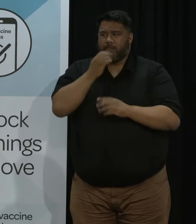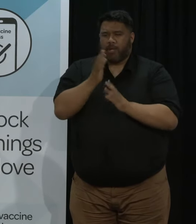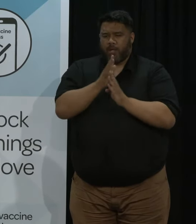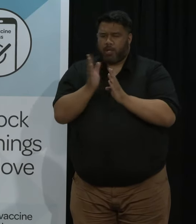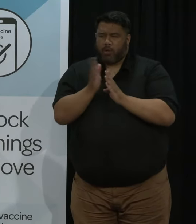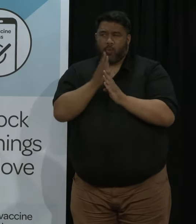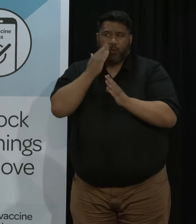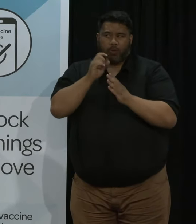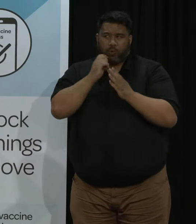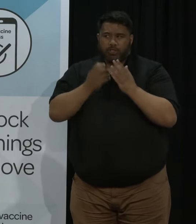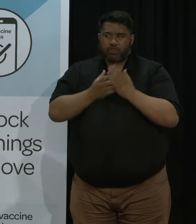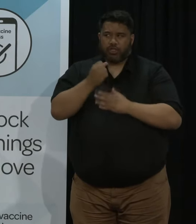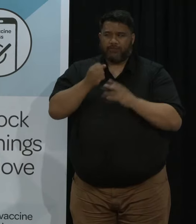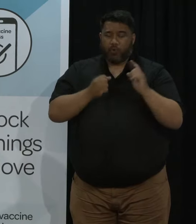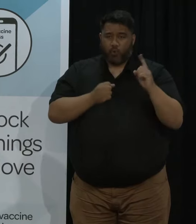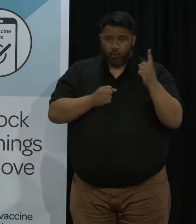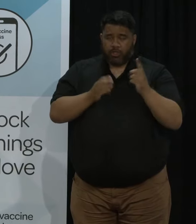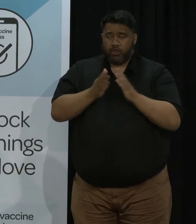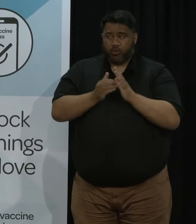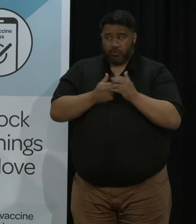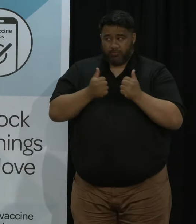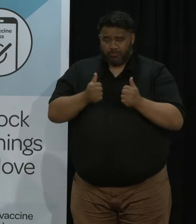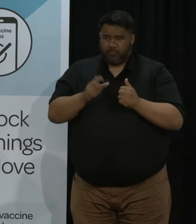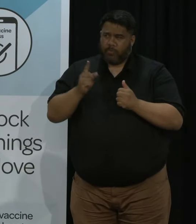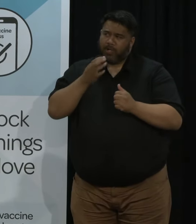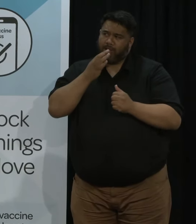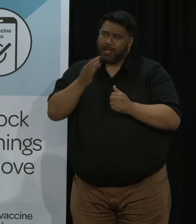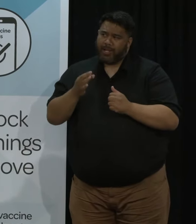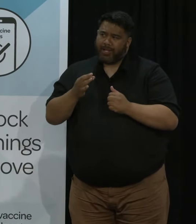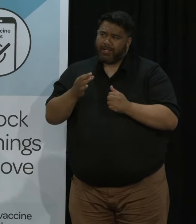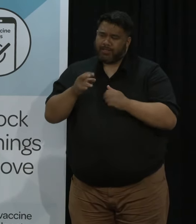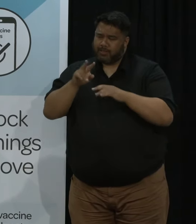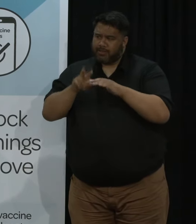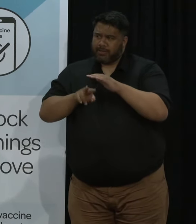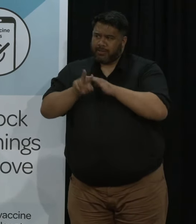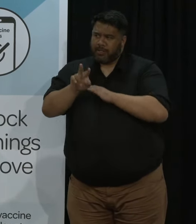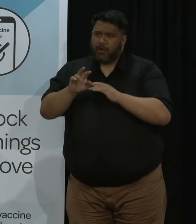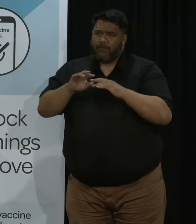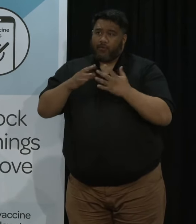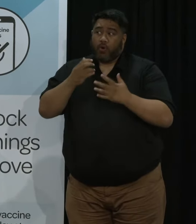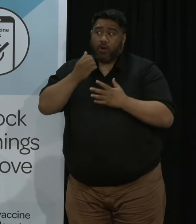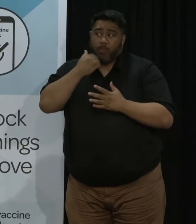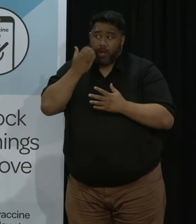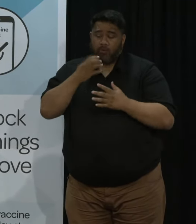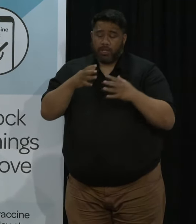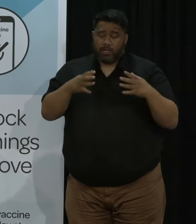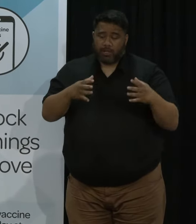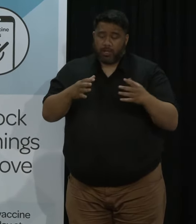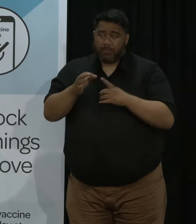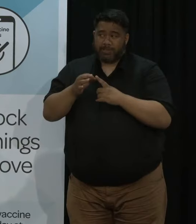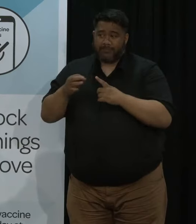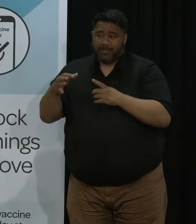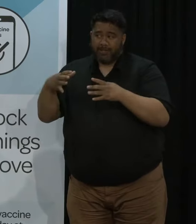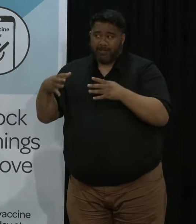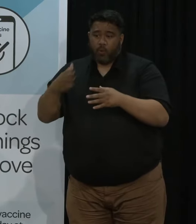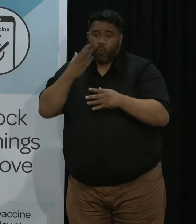and the rest of the country what are the forecast double vaccination rates for Māori and Pasifika and in particular